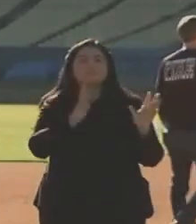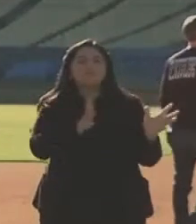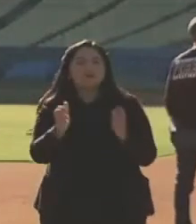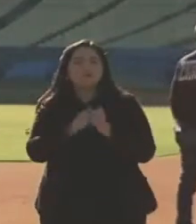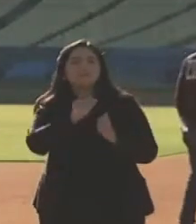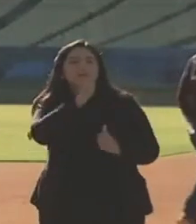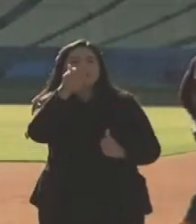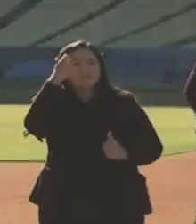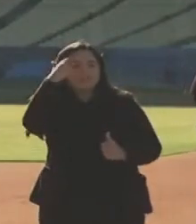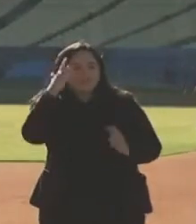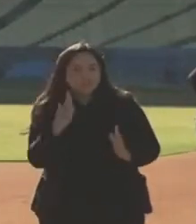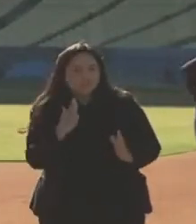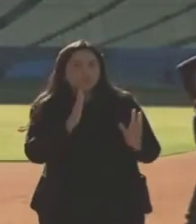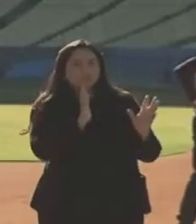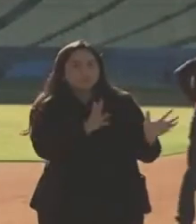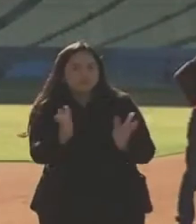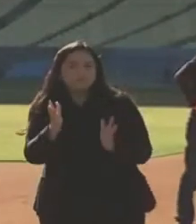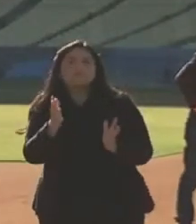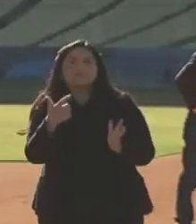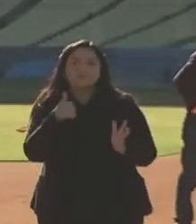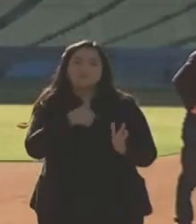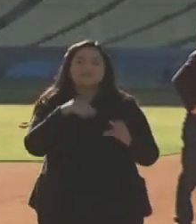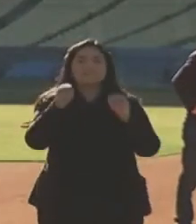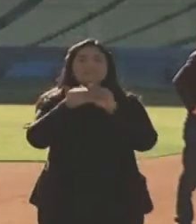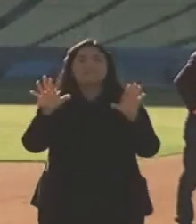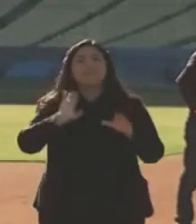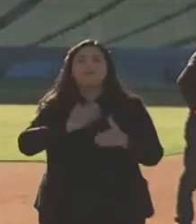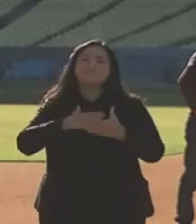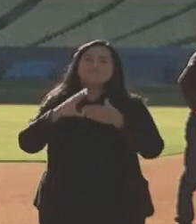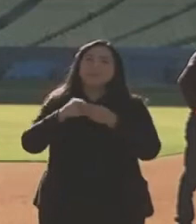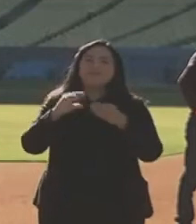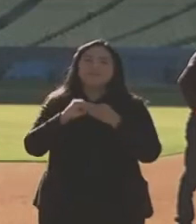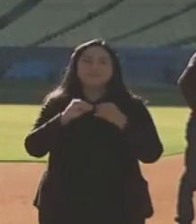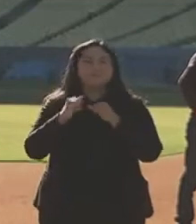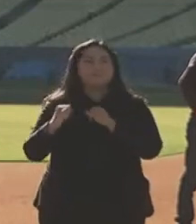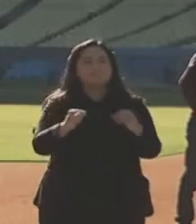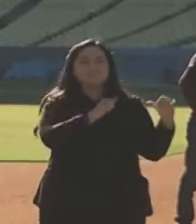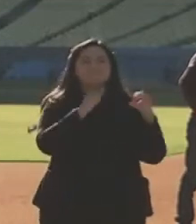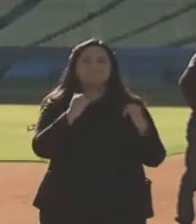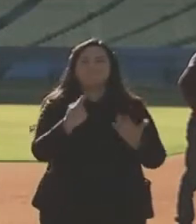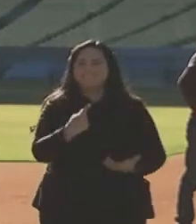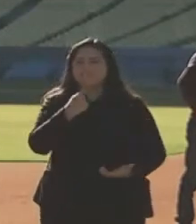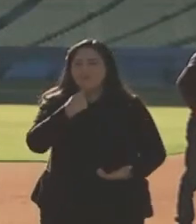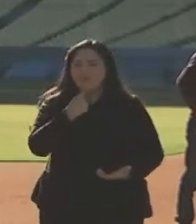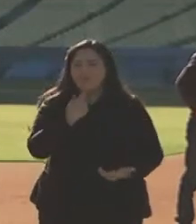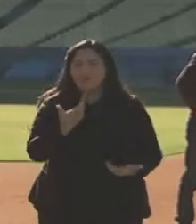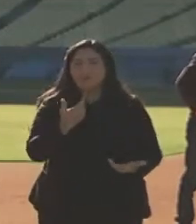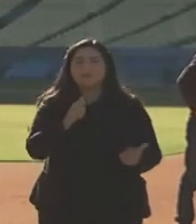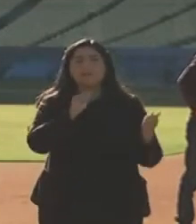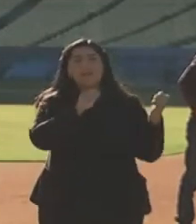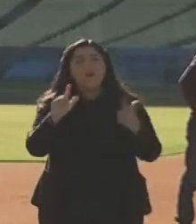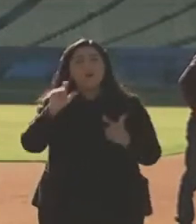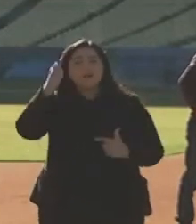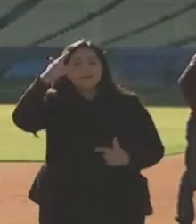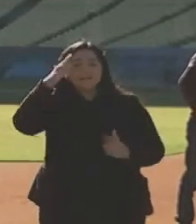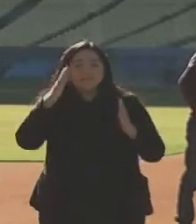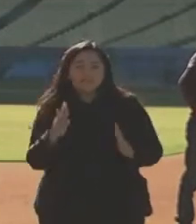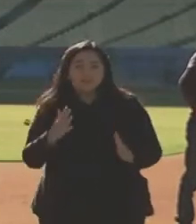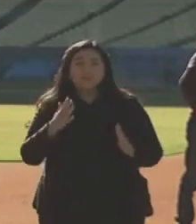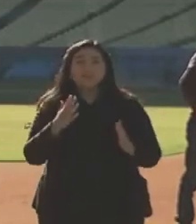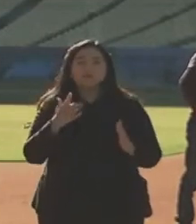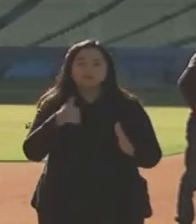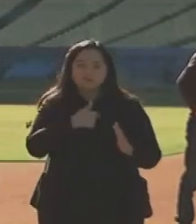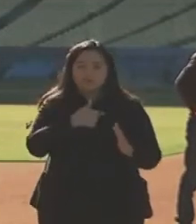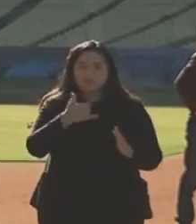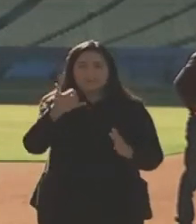statements that mirror one another in terms of our disappointment. had had an all-governors call with the vice president and